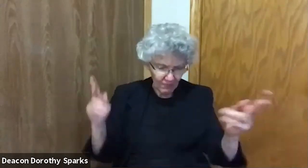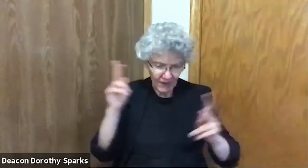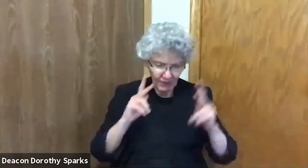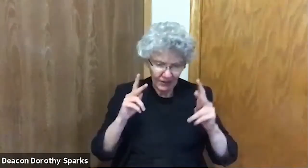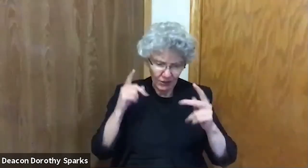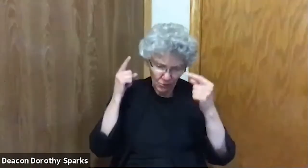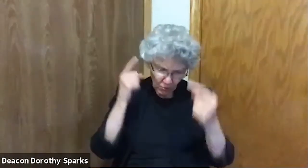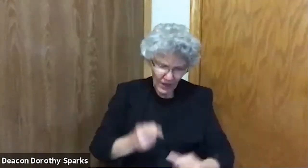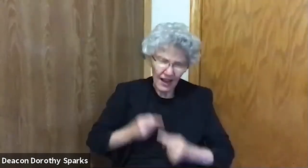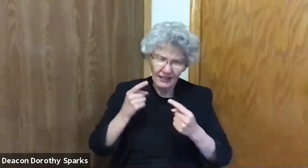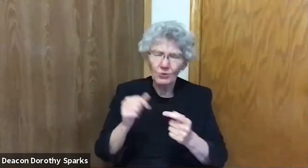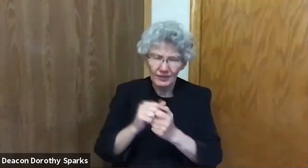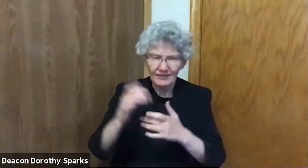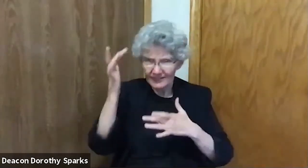for people fighting disease